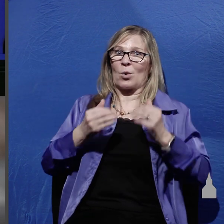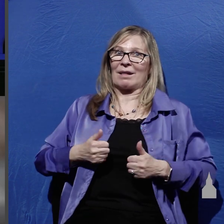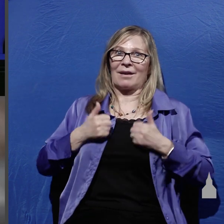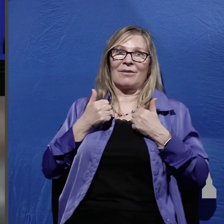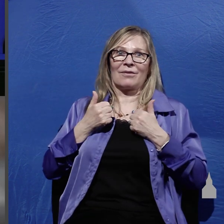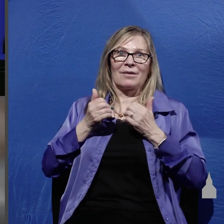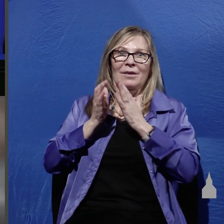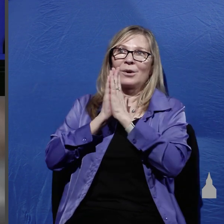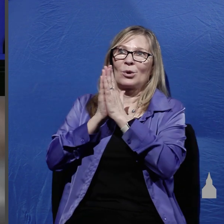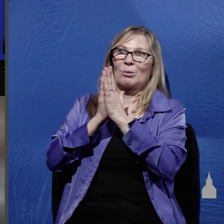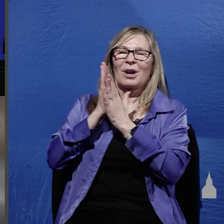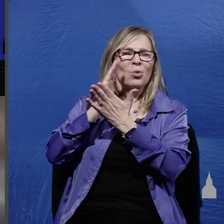we pray